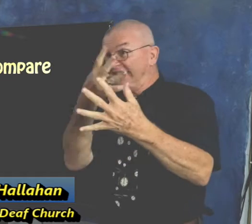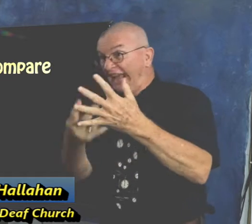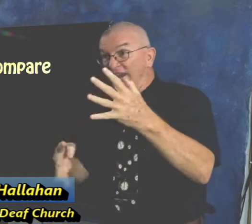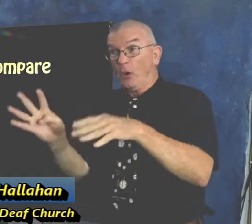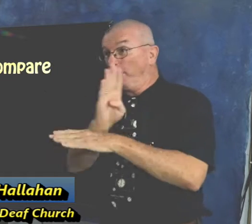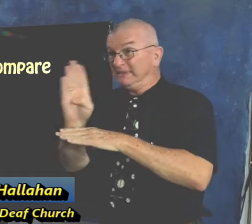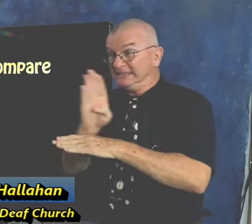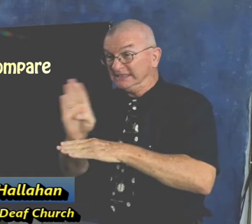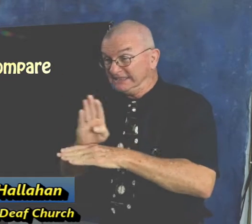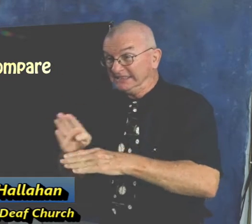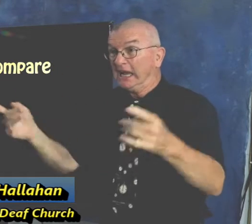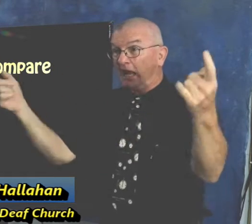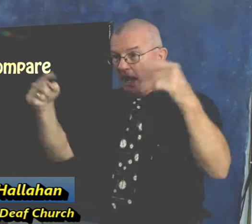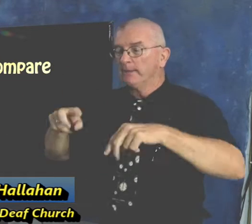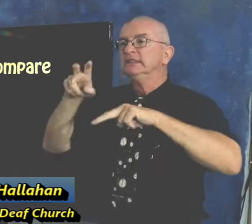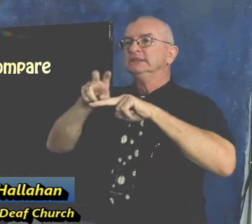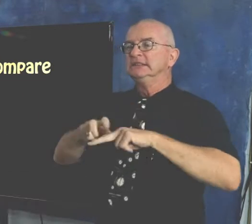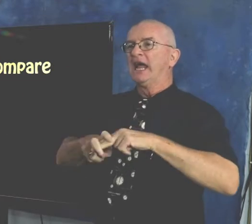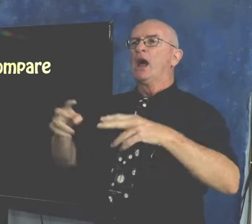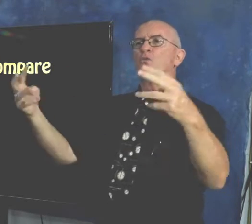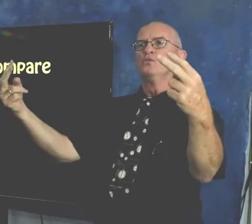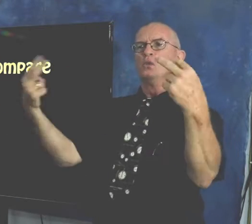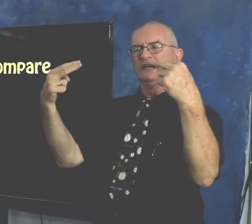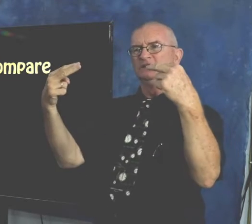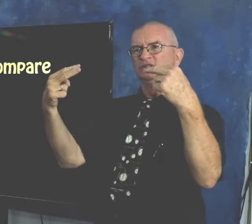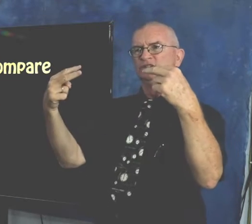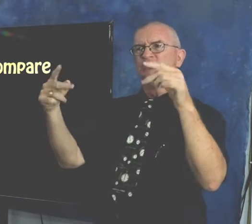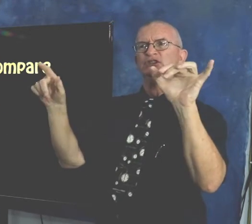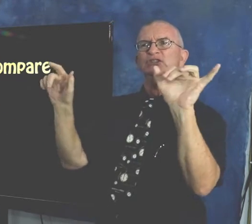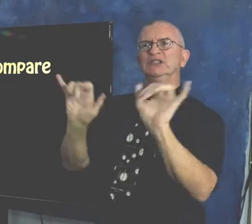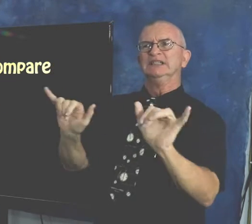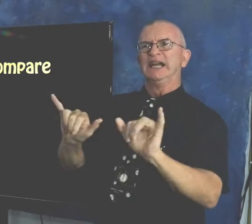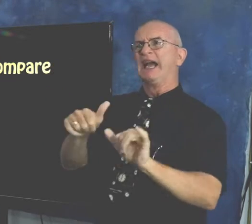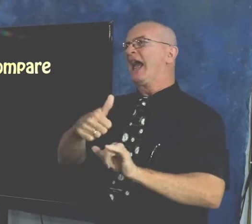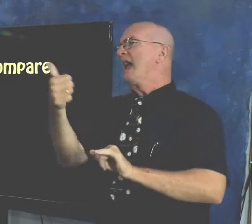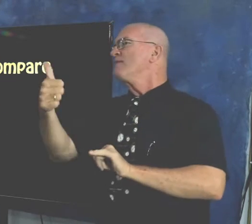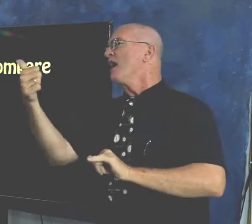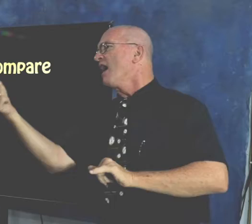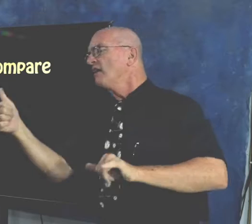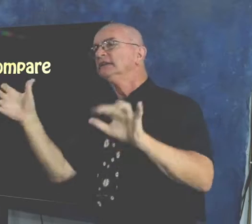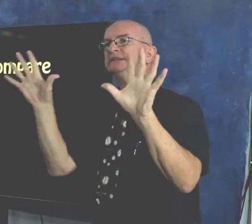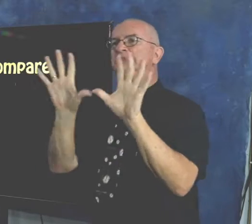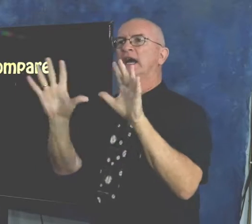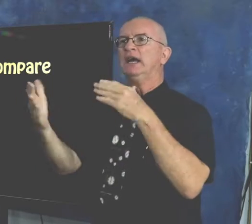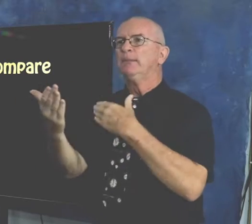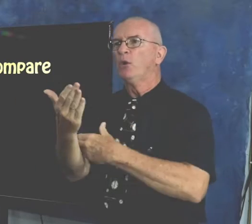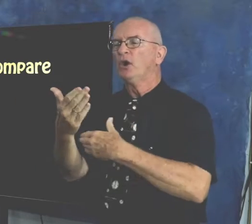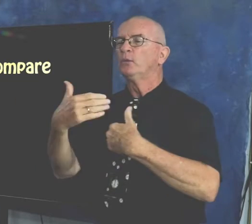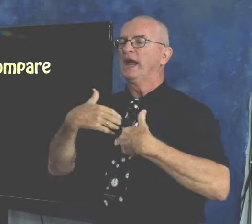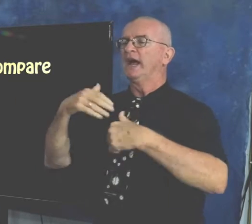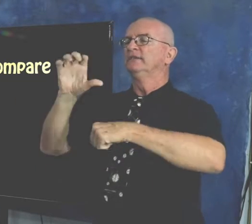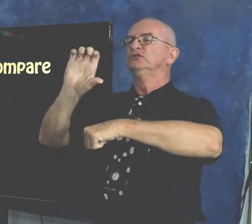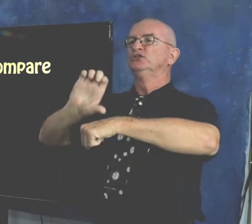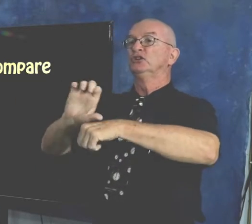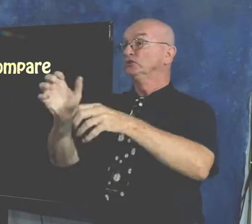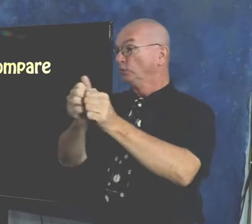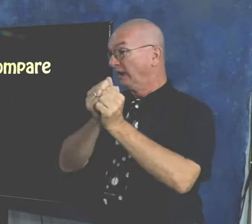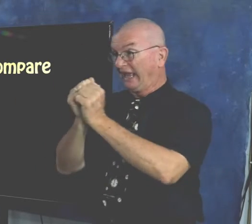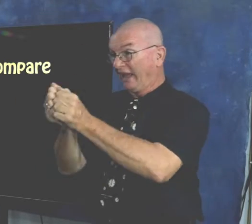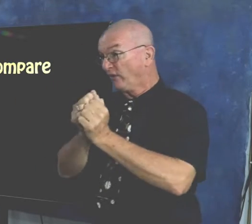from your busy schedule to sit and watch us. Just like every other Sunday, where we used to gather together.